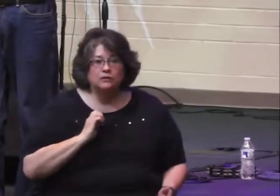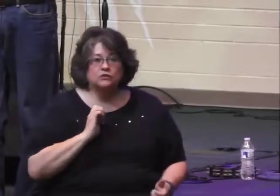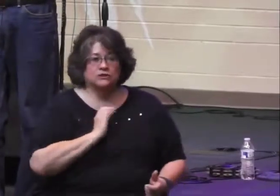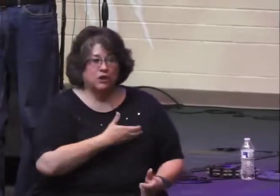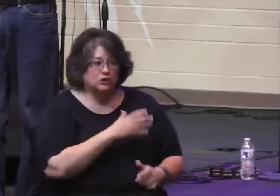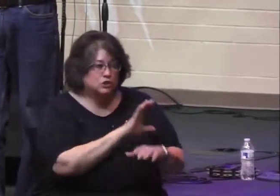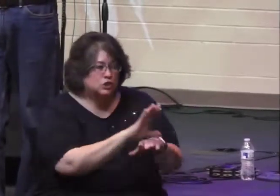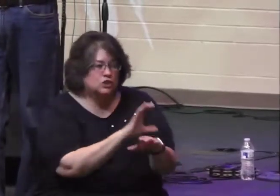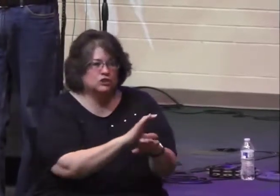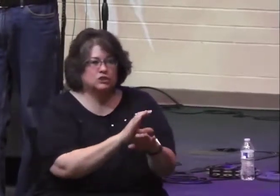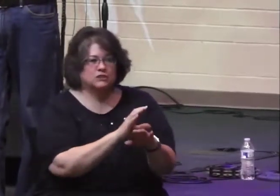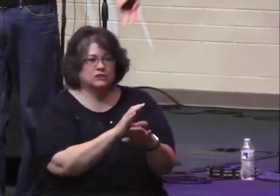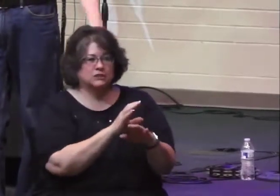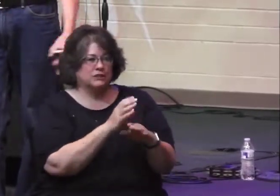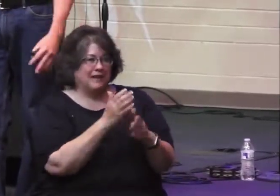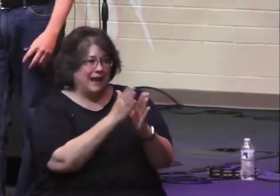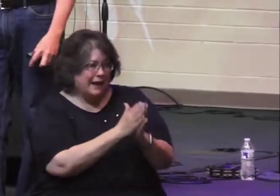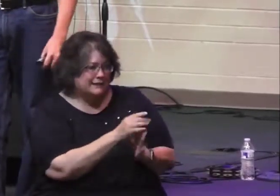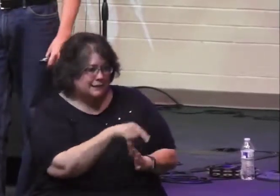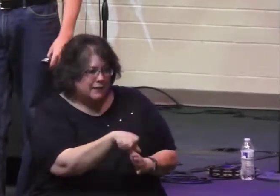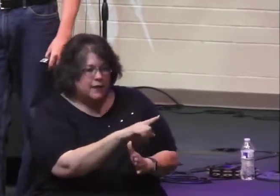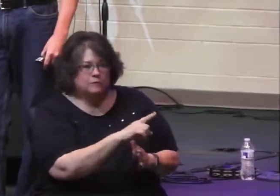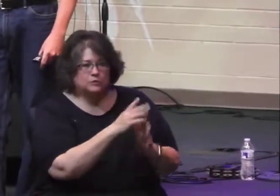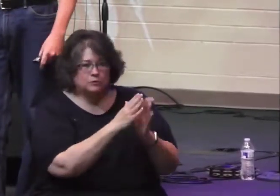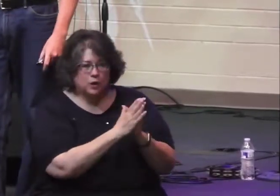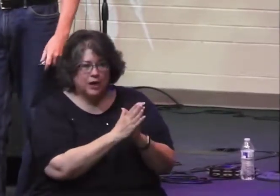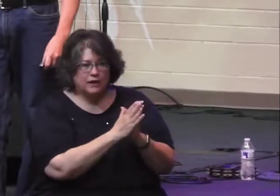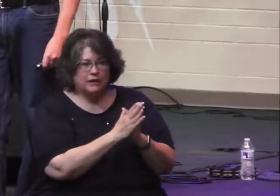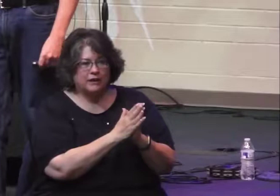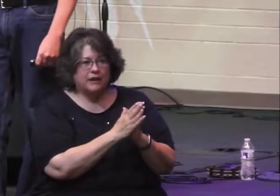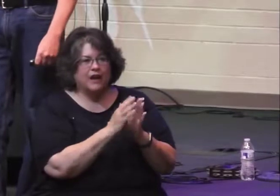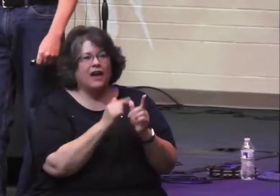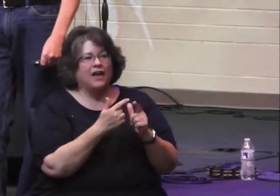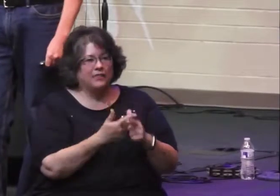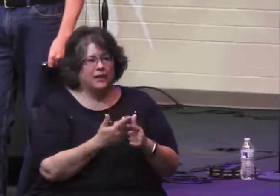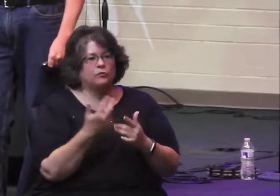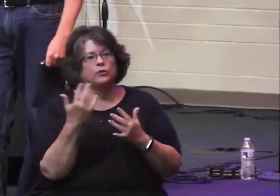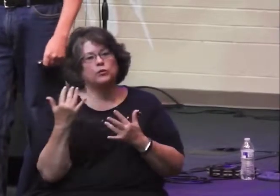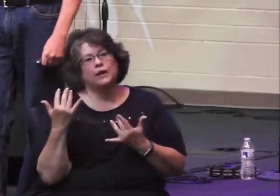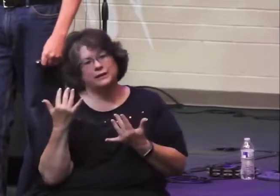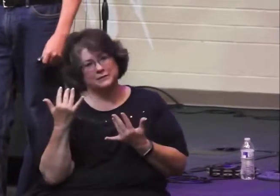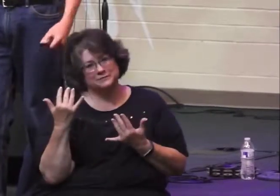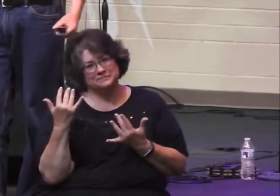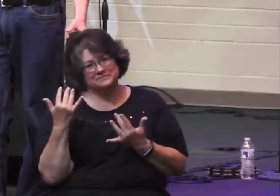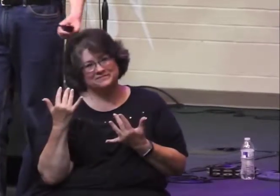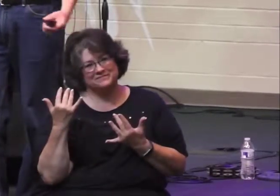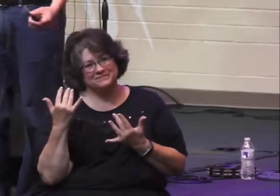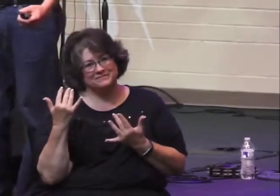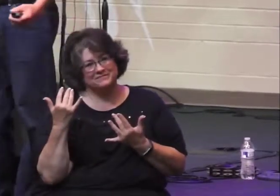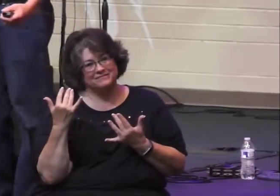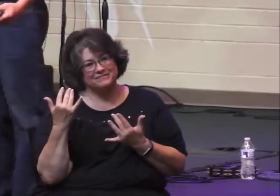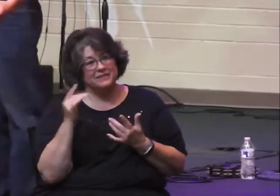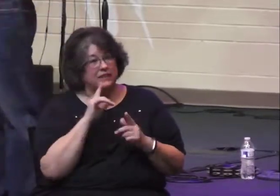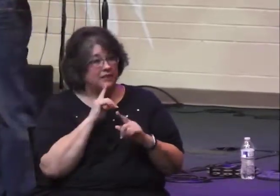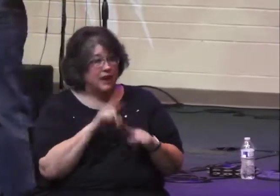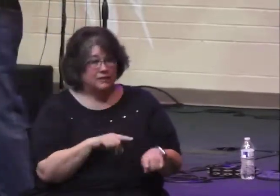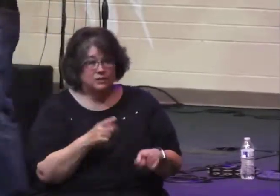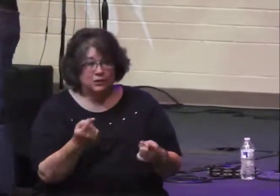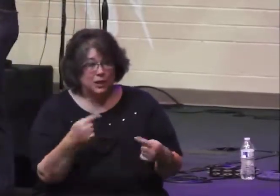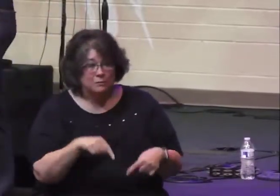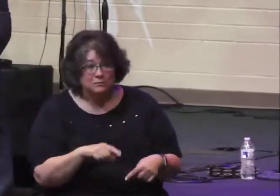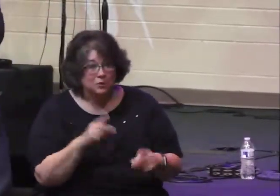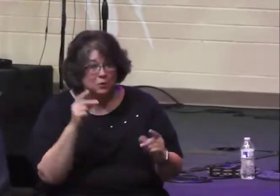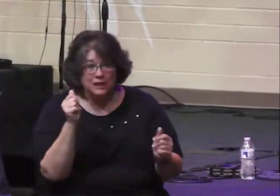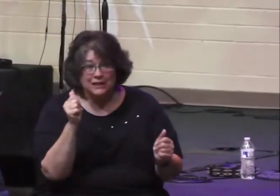that they could be joining us in prayer. And we waited. And in this case, the